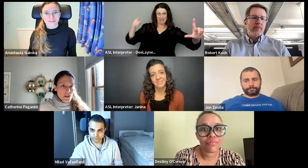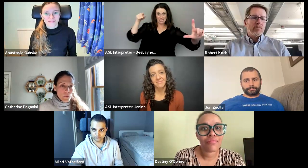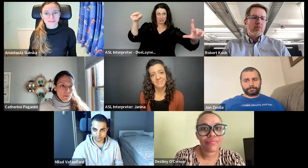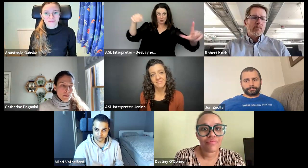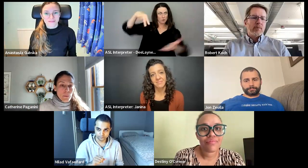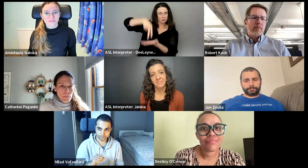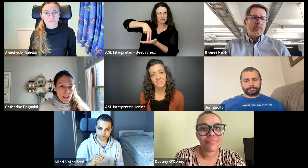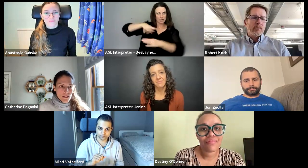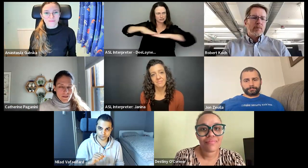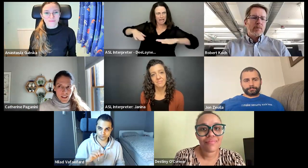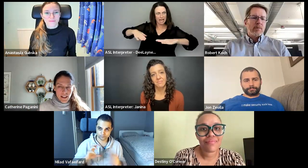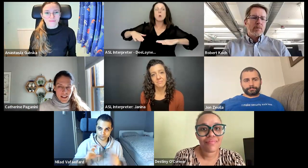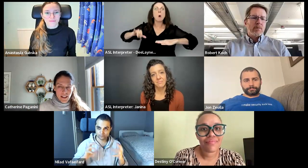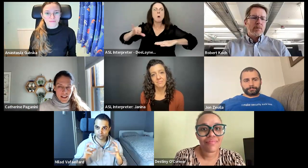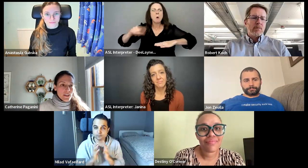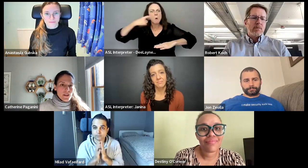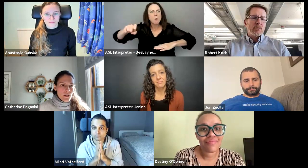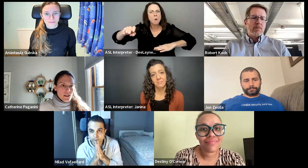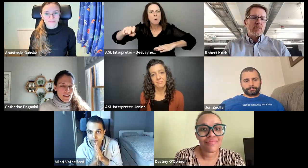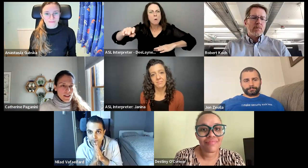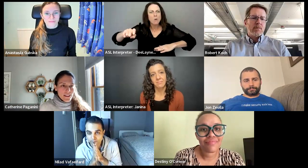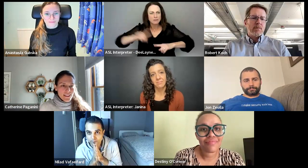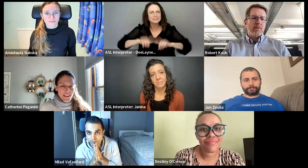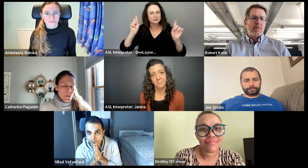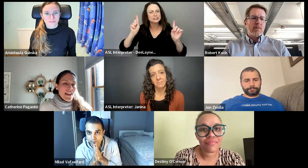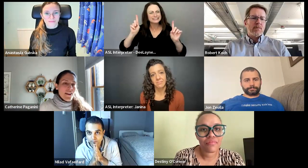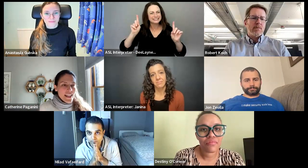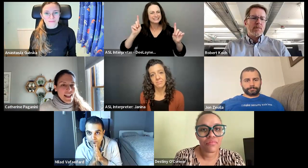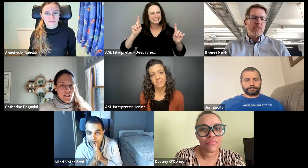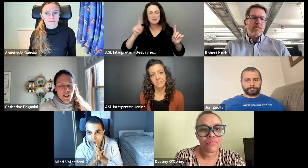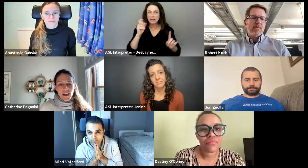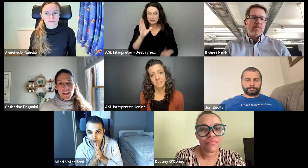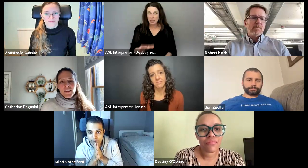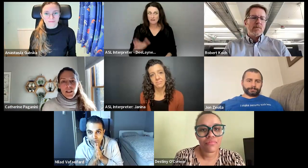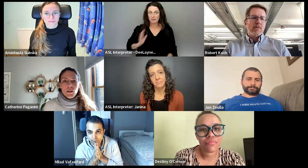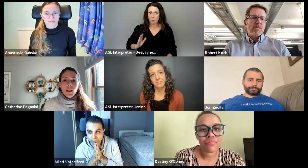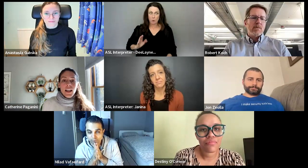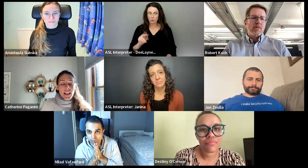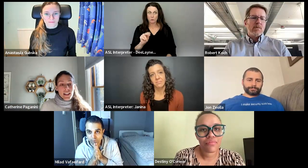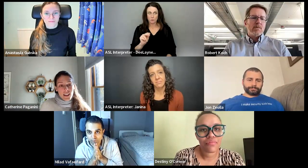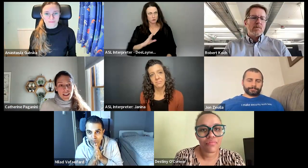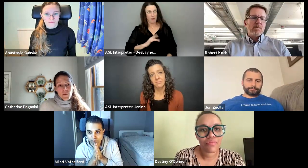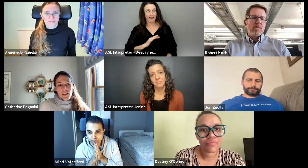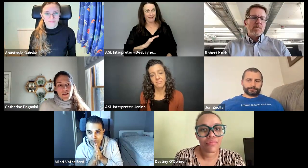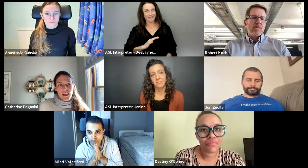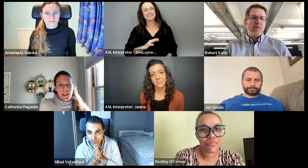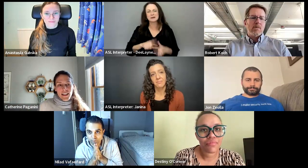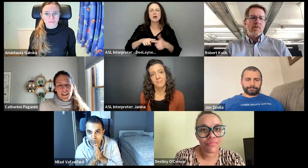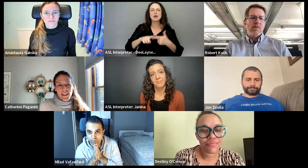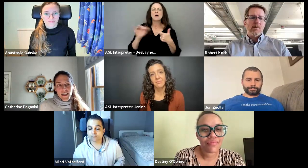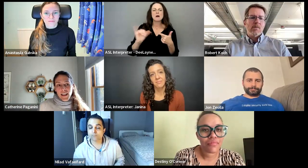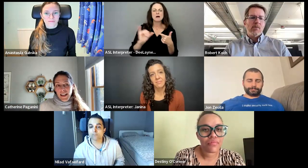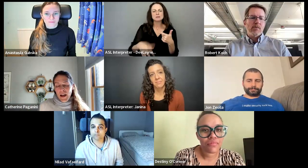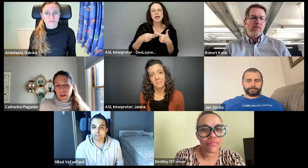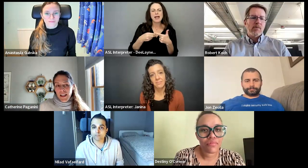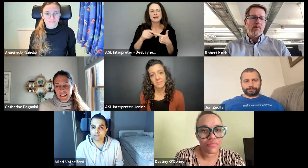stage, it's going to make, yeah, it's going to make a difference because somebody, it was never like that. So I think that's really cool. And the other thing that I wanted to say, like,